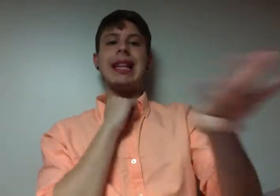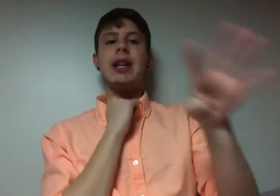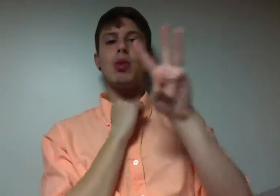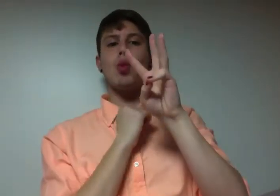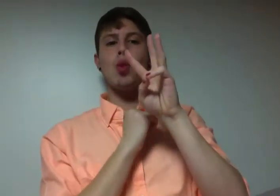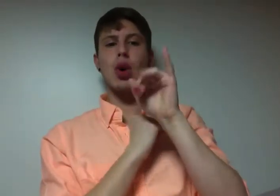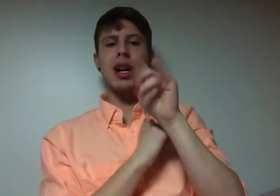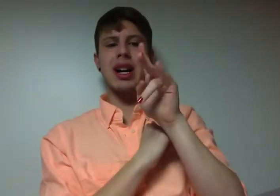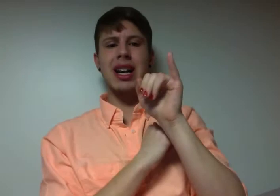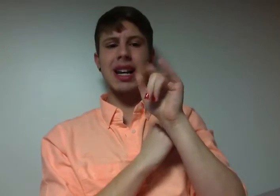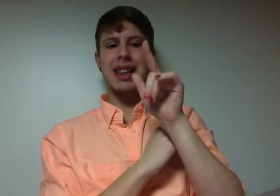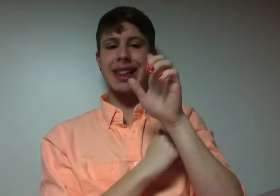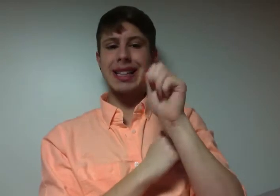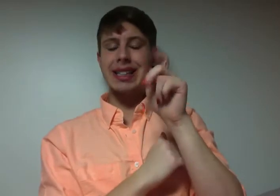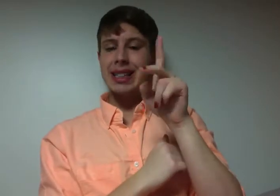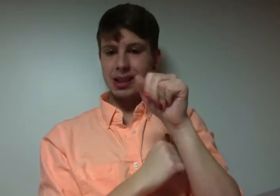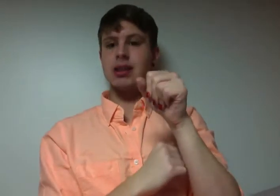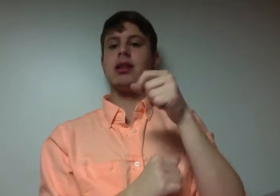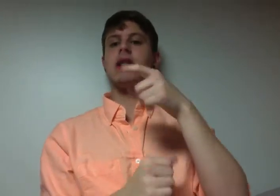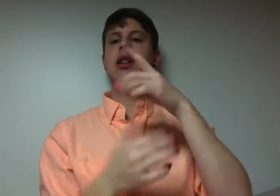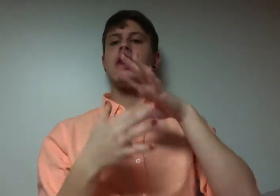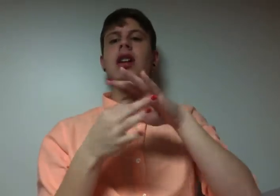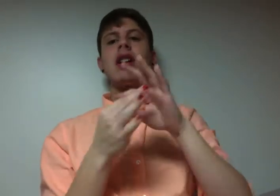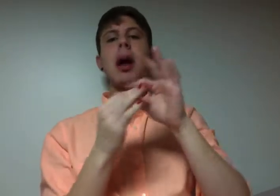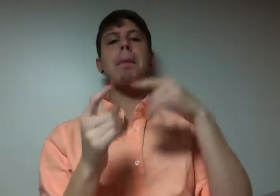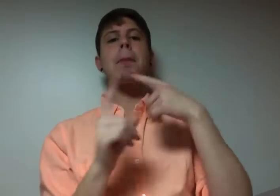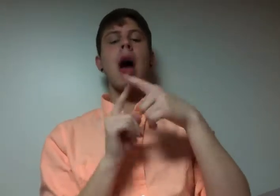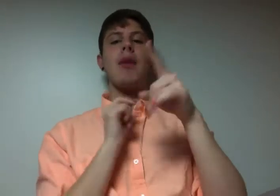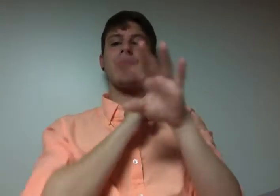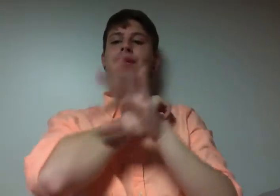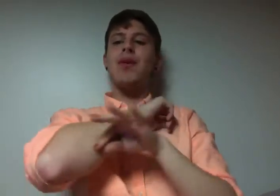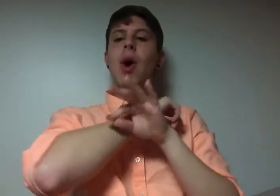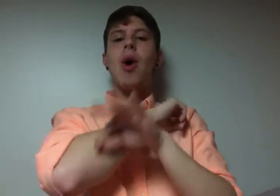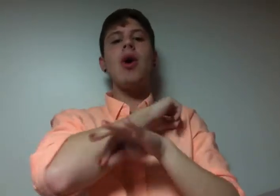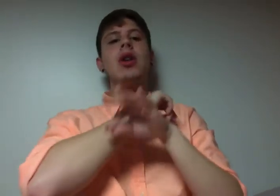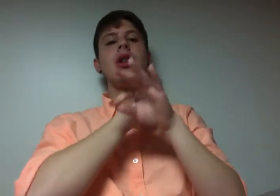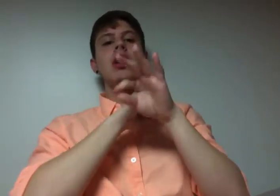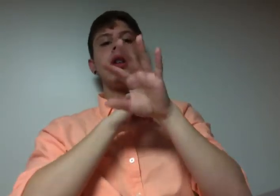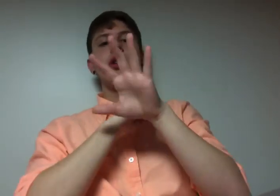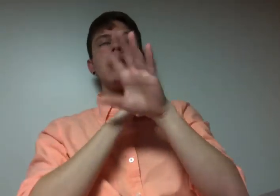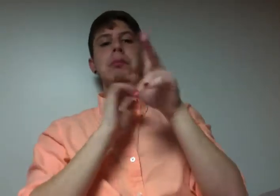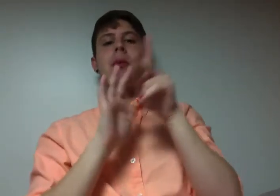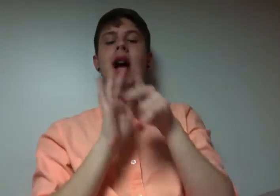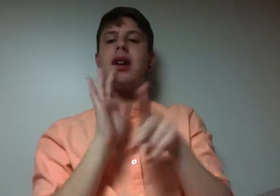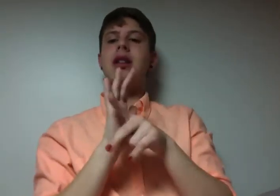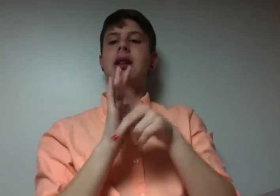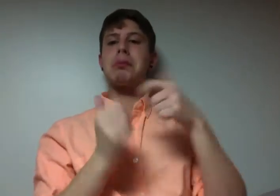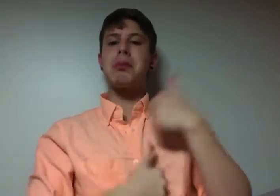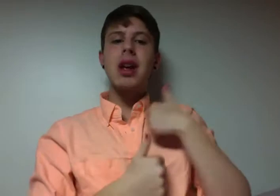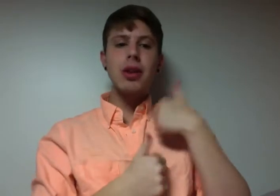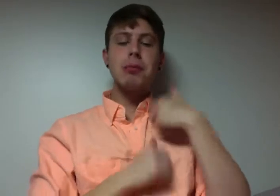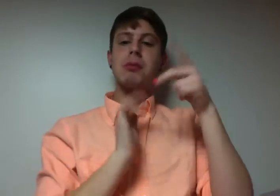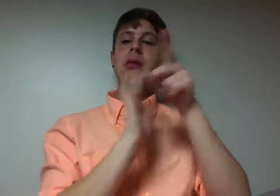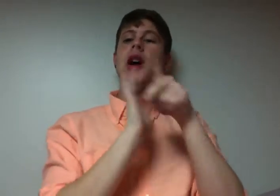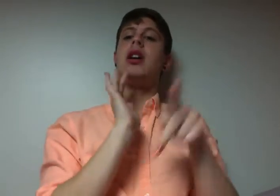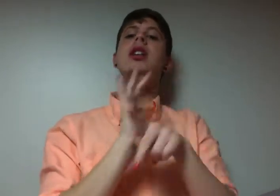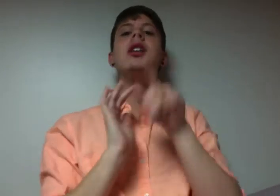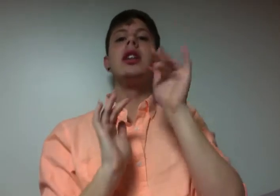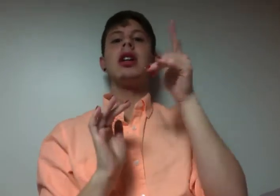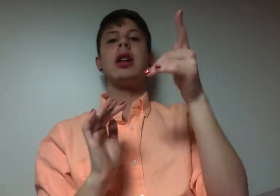pocket, and I'm just a thing of bossin' And savin' my money in the mail, a happy head to worry, bitch. I'mma take your grandpa style, I'mma take your grandpa style. No, for real, ask your